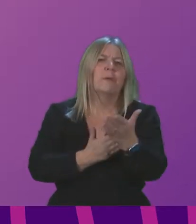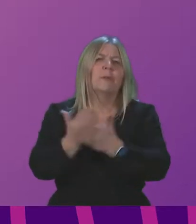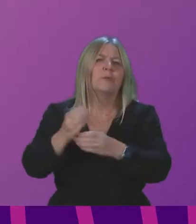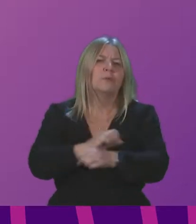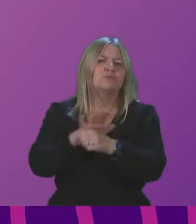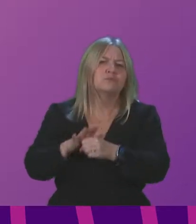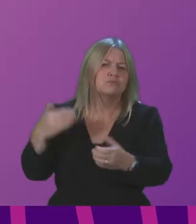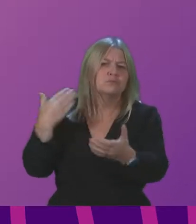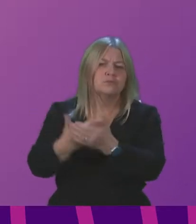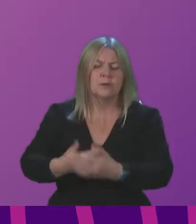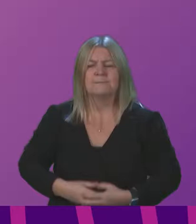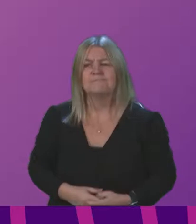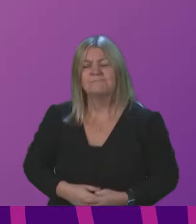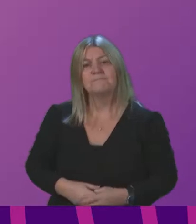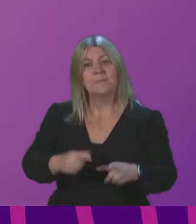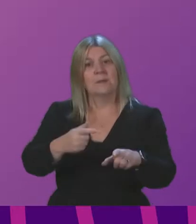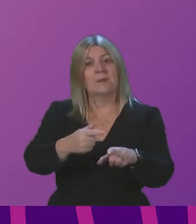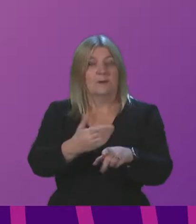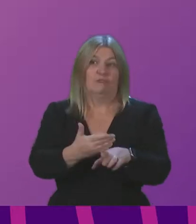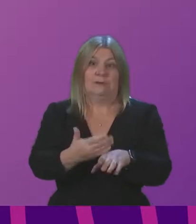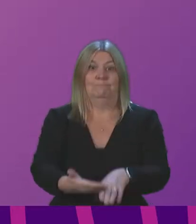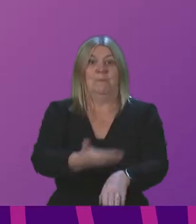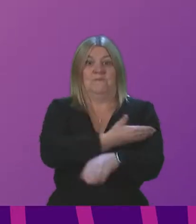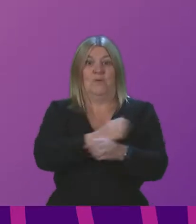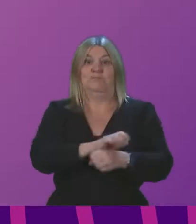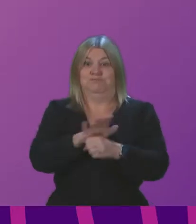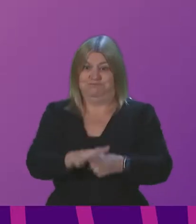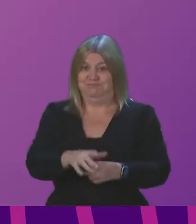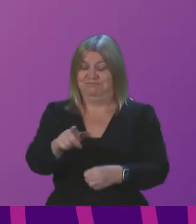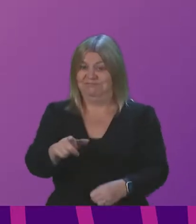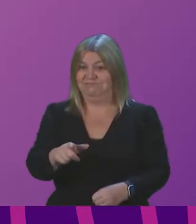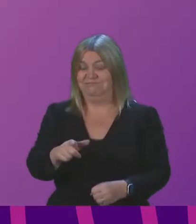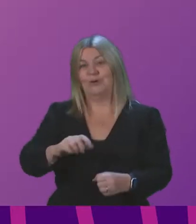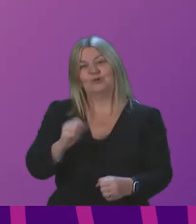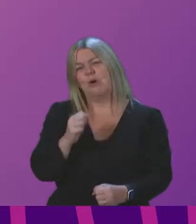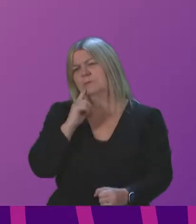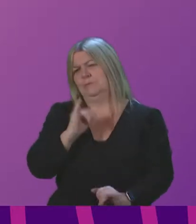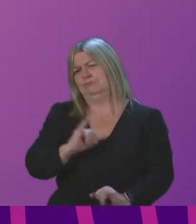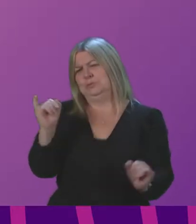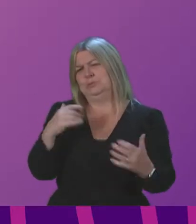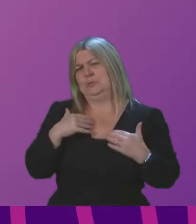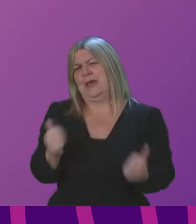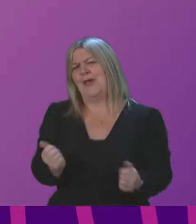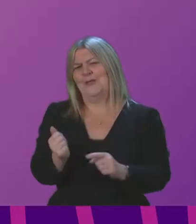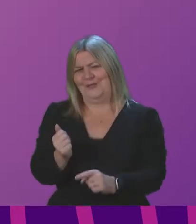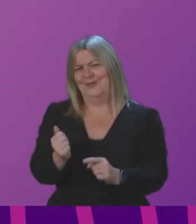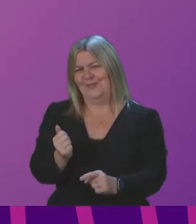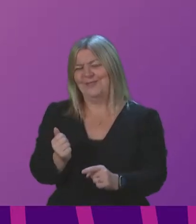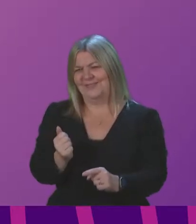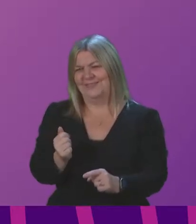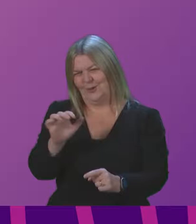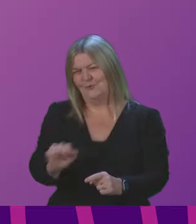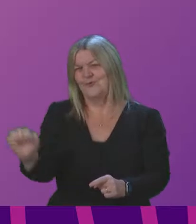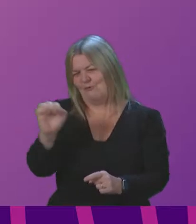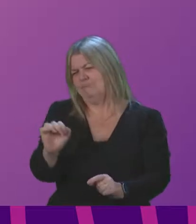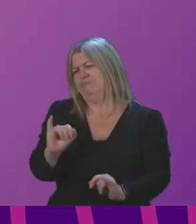Before the pandemic, Scotland was known for its poor public health. The sick man of Europe moniker has been hard to shake. I have said before that